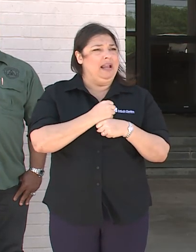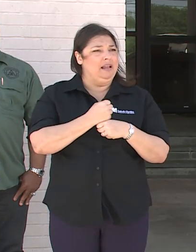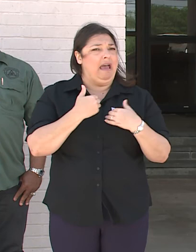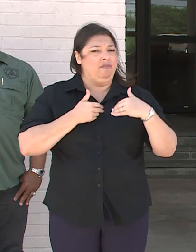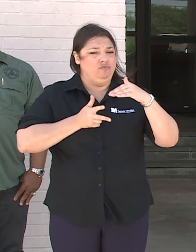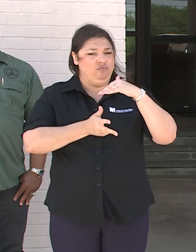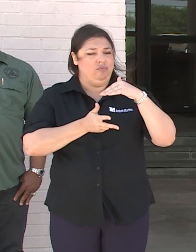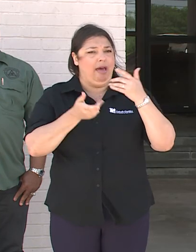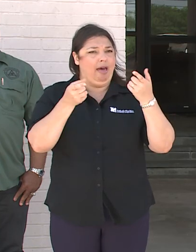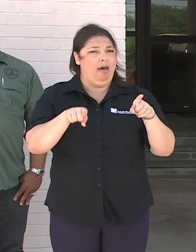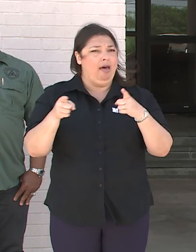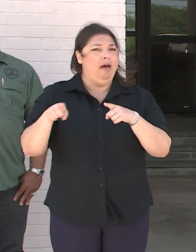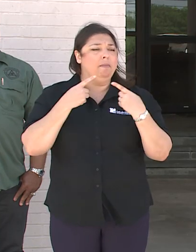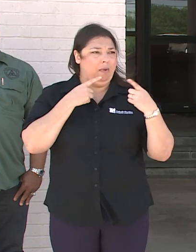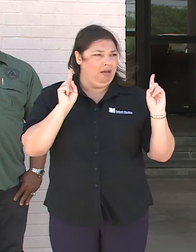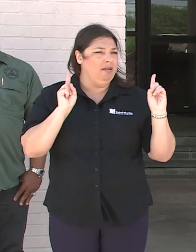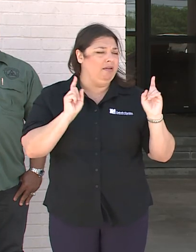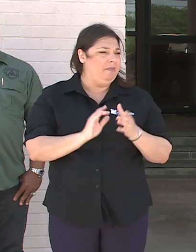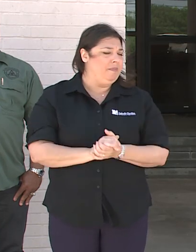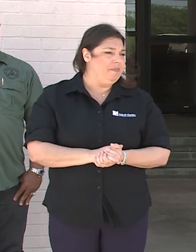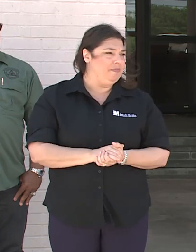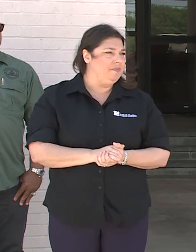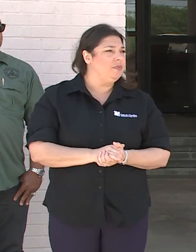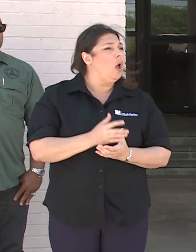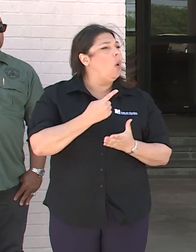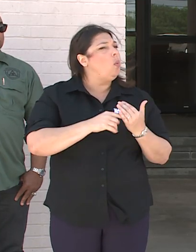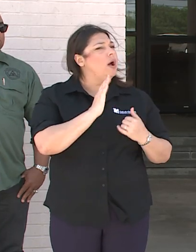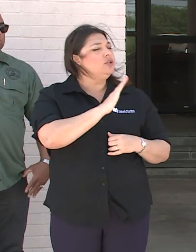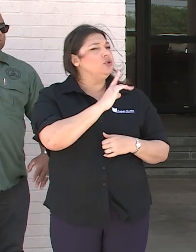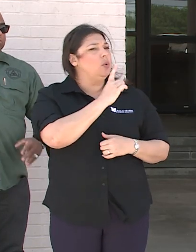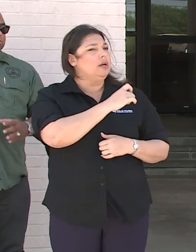of having drive-through testing, community testing. It's kind a thing."